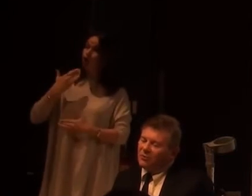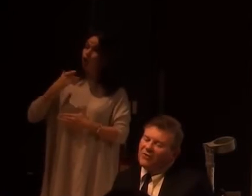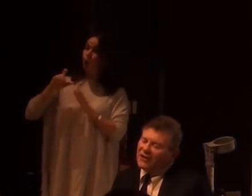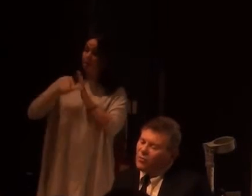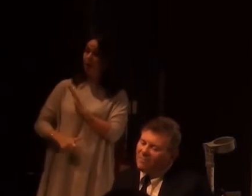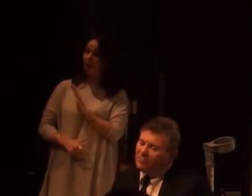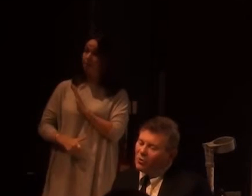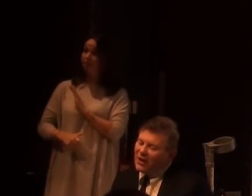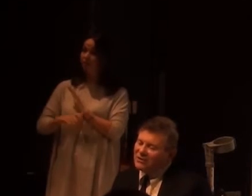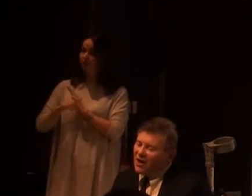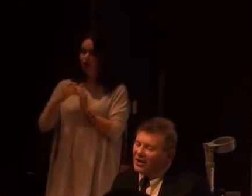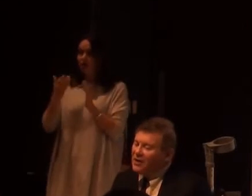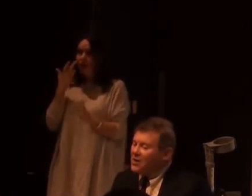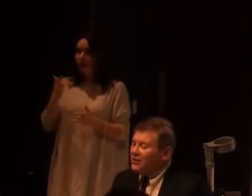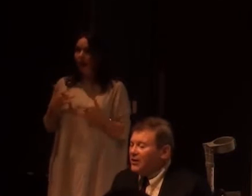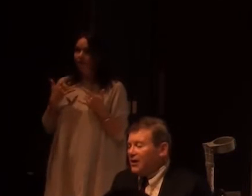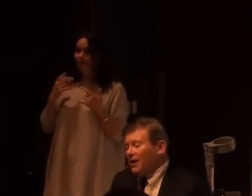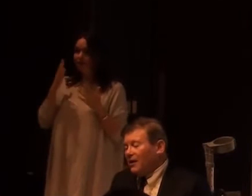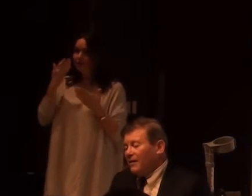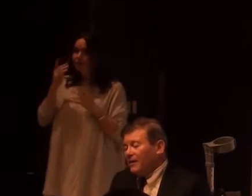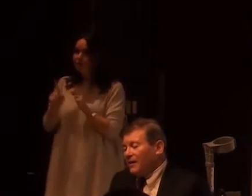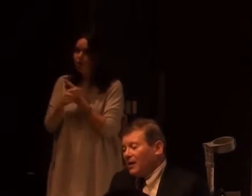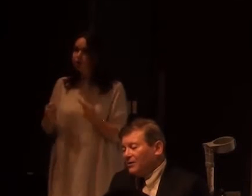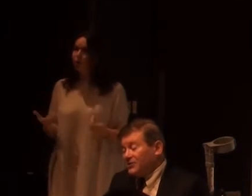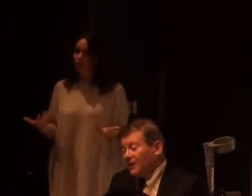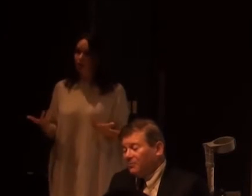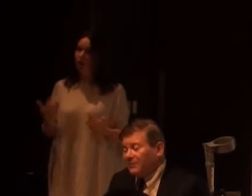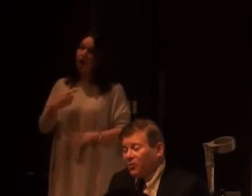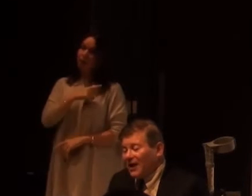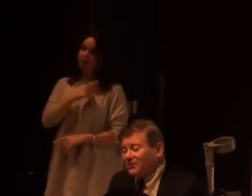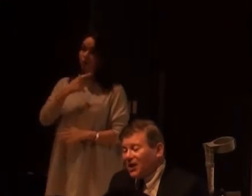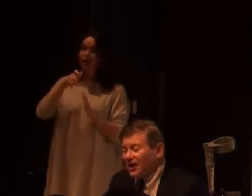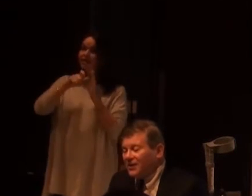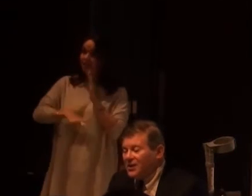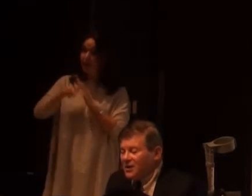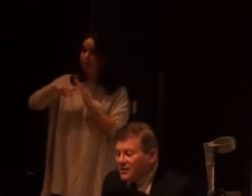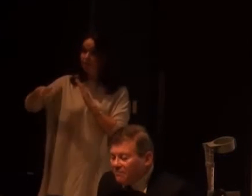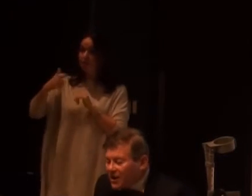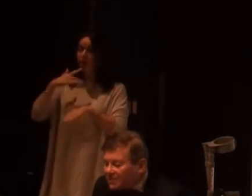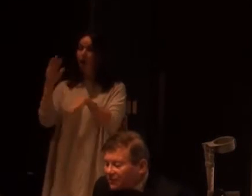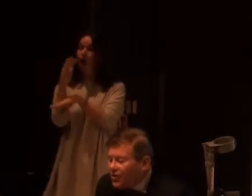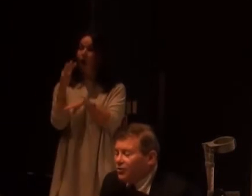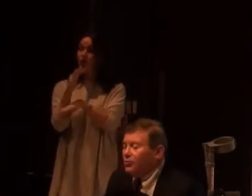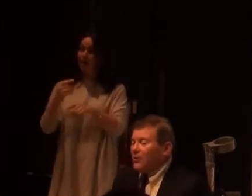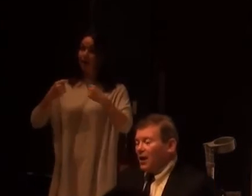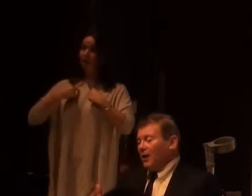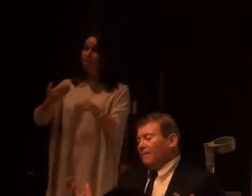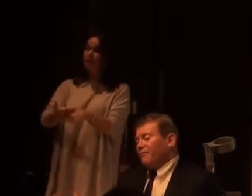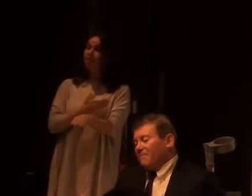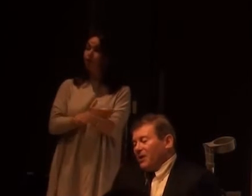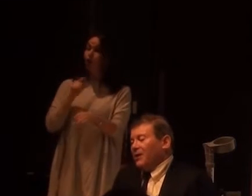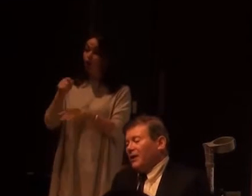impossible. And that's why people are outside the... Disabled people are outside Me Before You